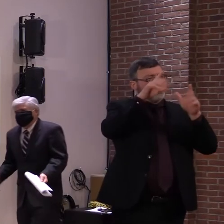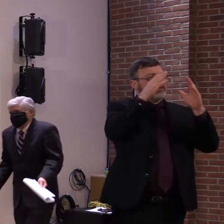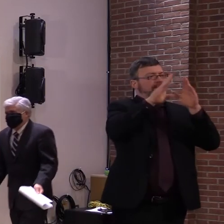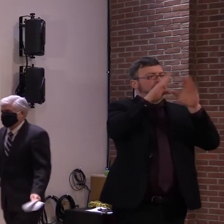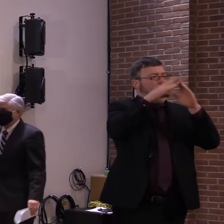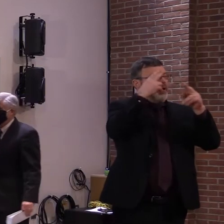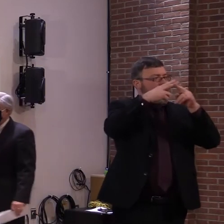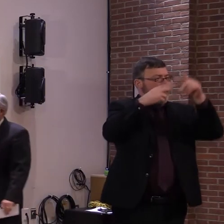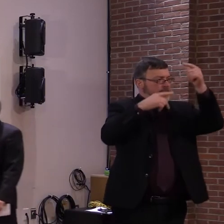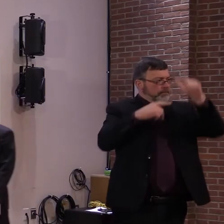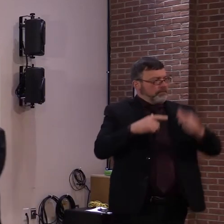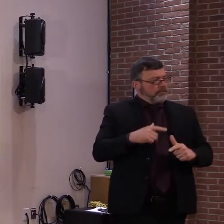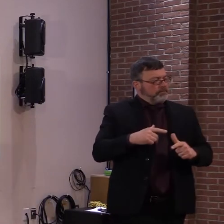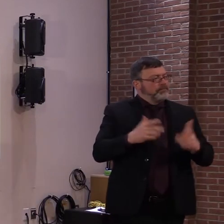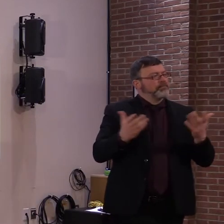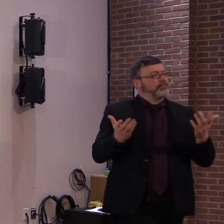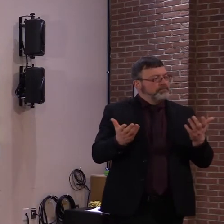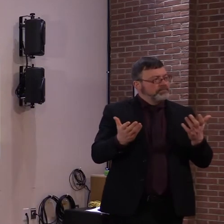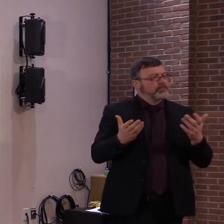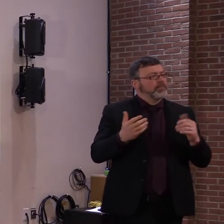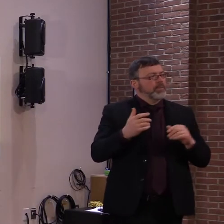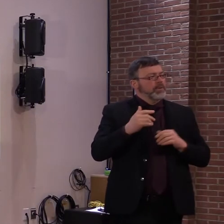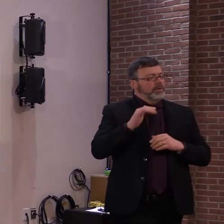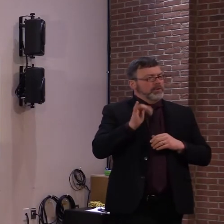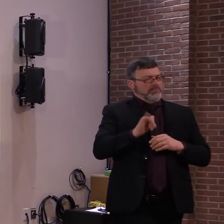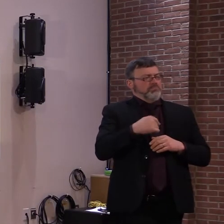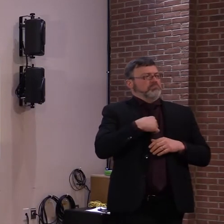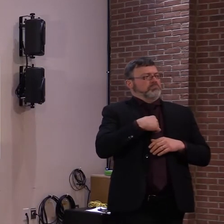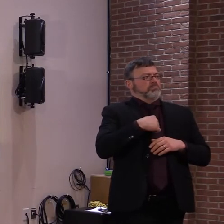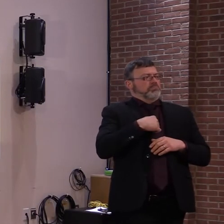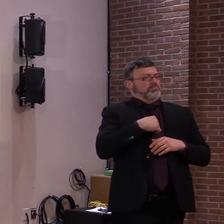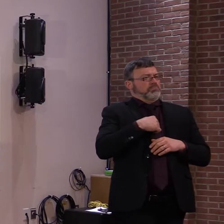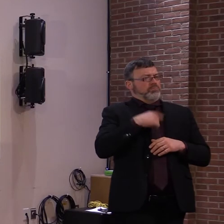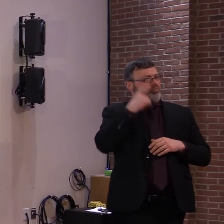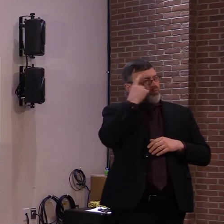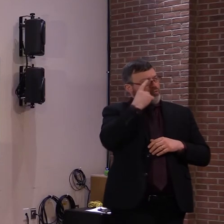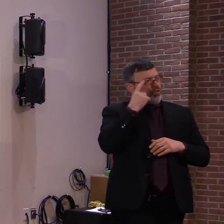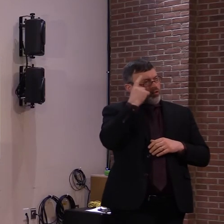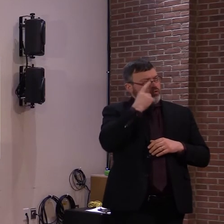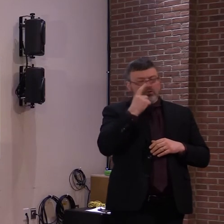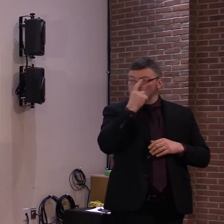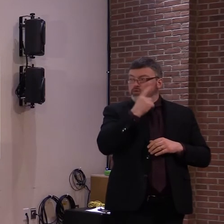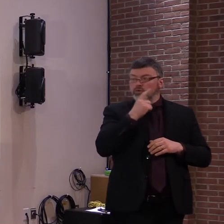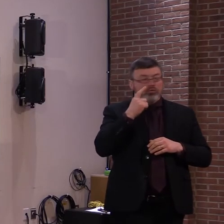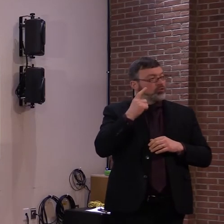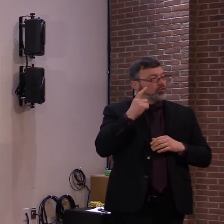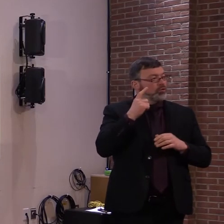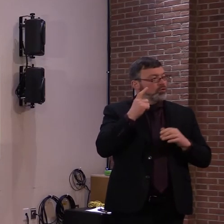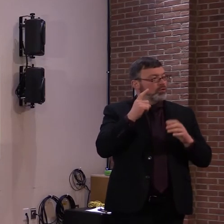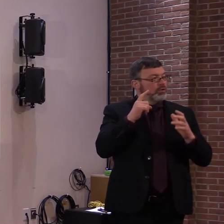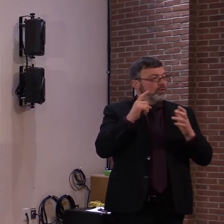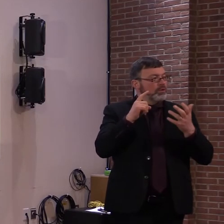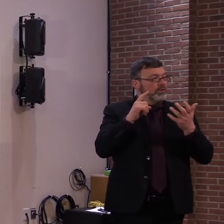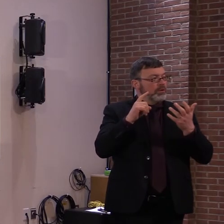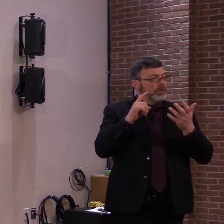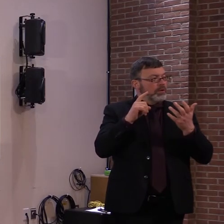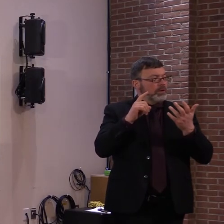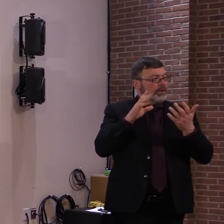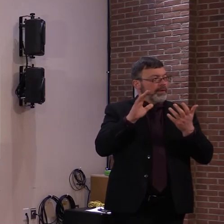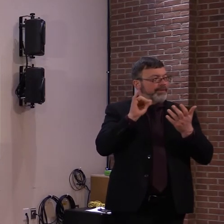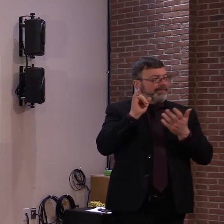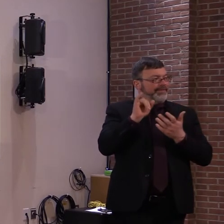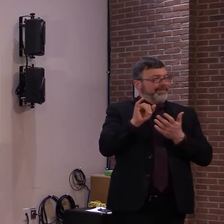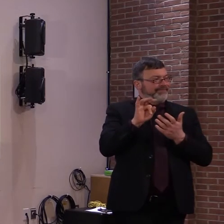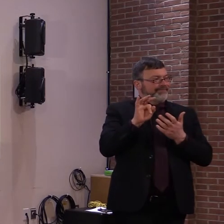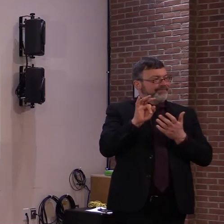the 9-1-1 addresses, not addresses, but sort of sorted by the towns that people have their 9-1-1 address rather